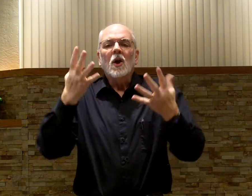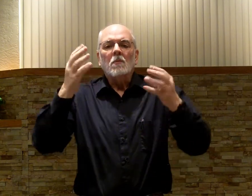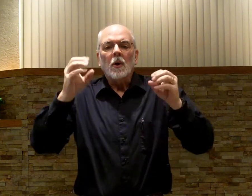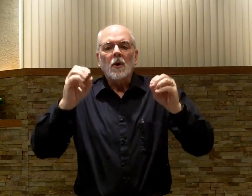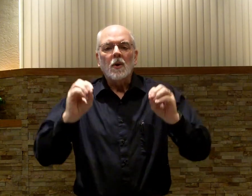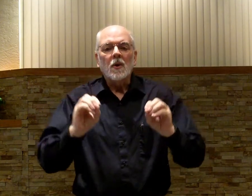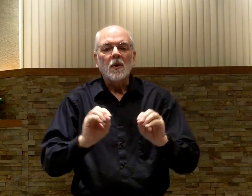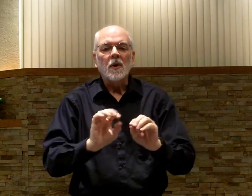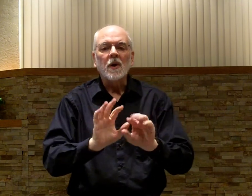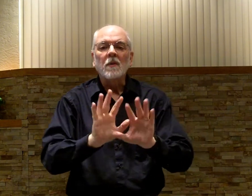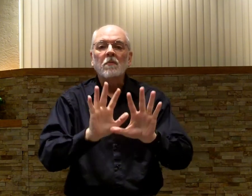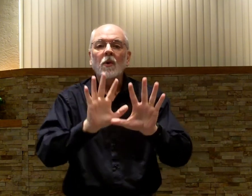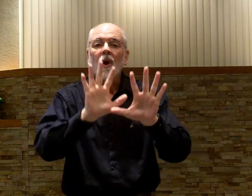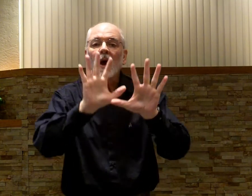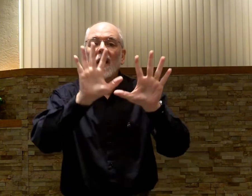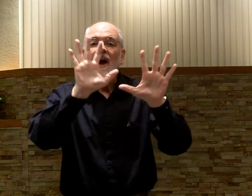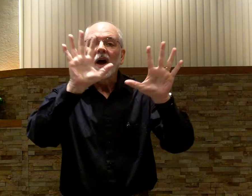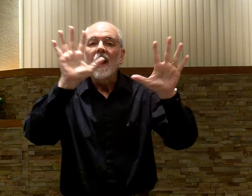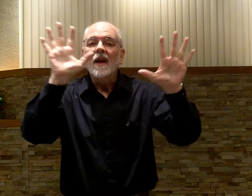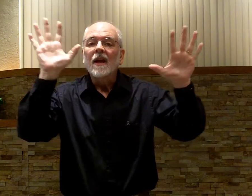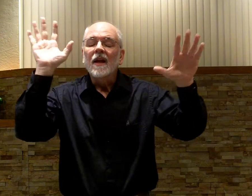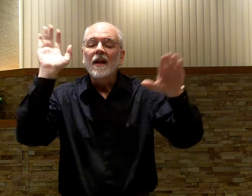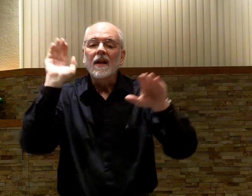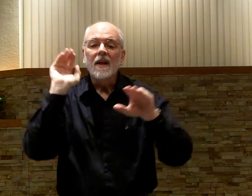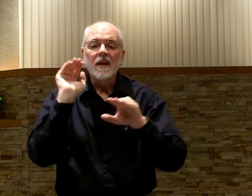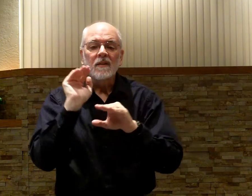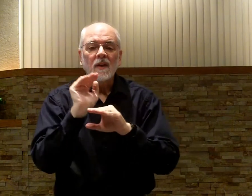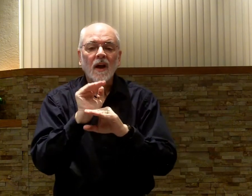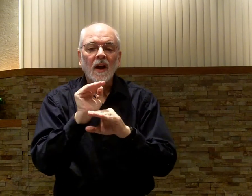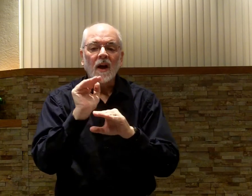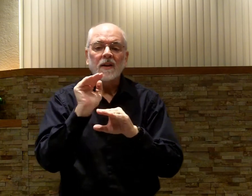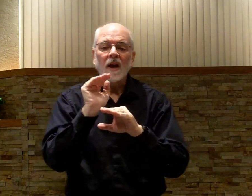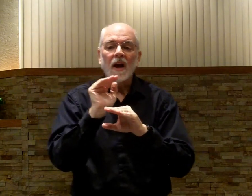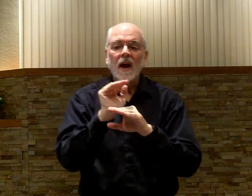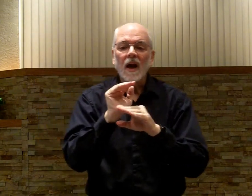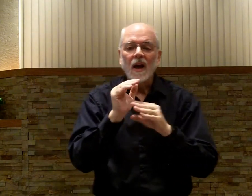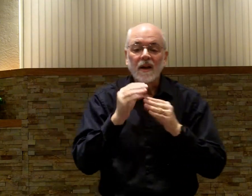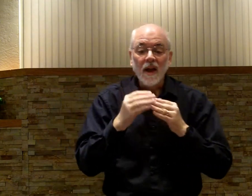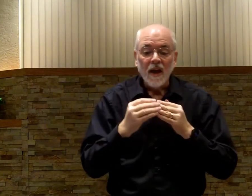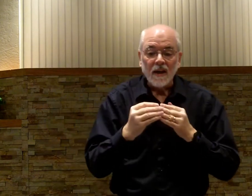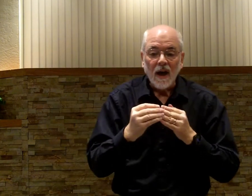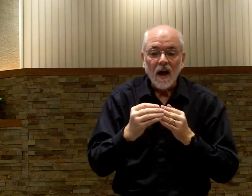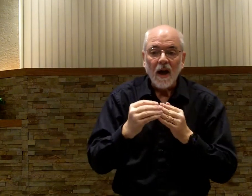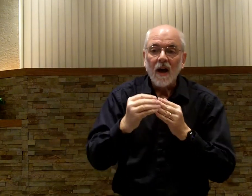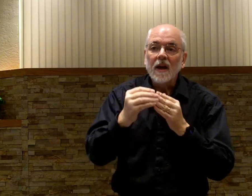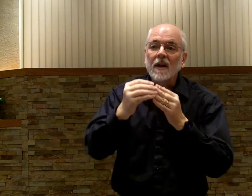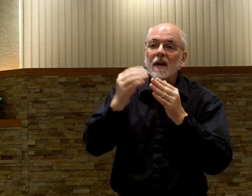burning bright in the night, guiding